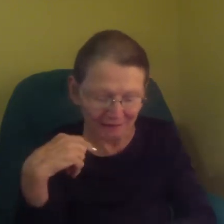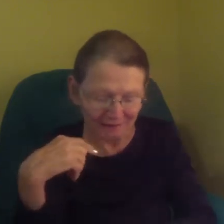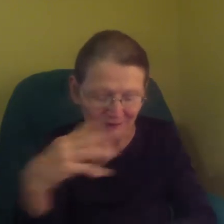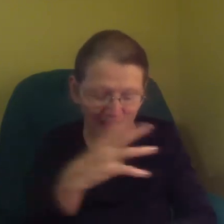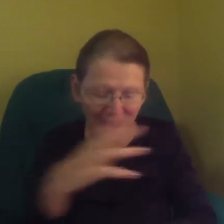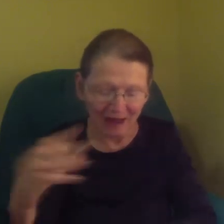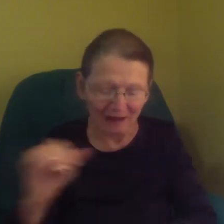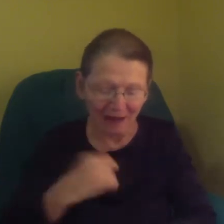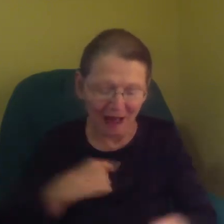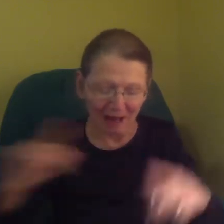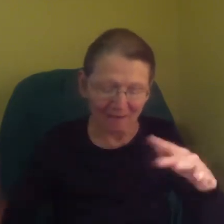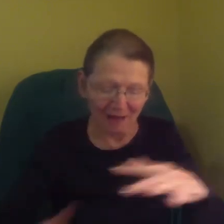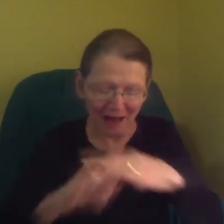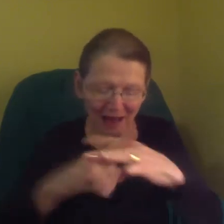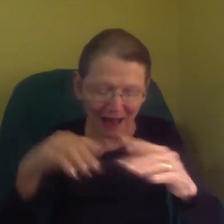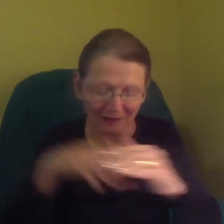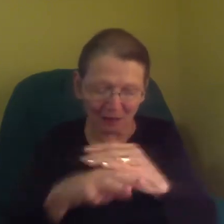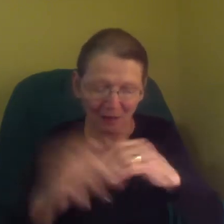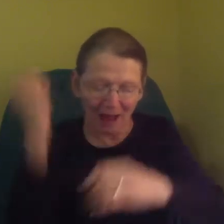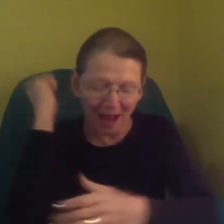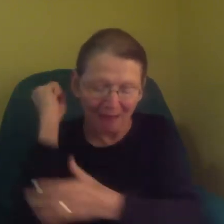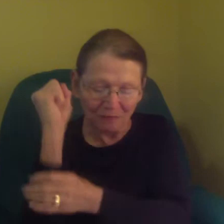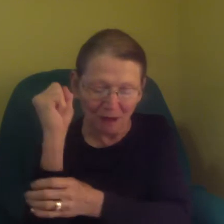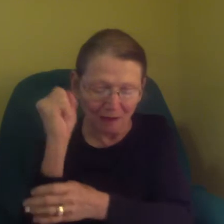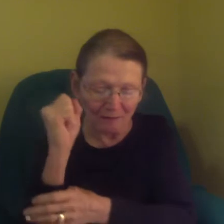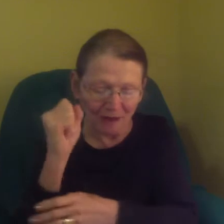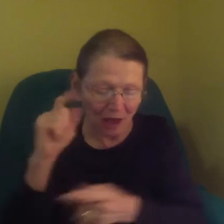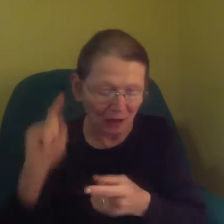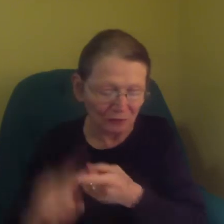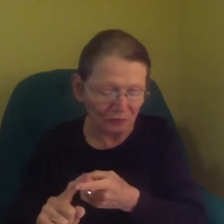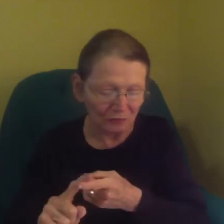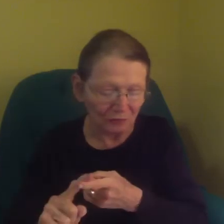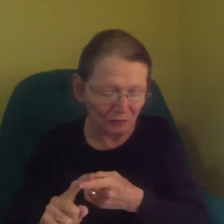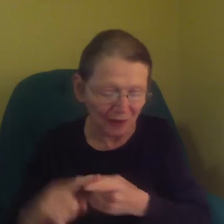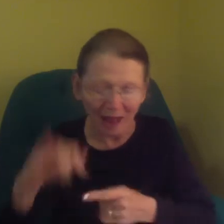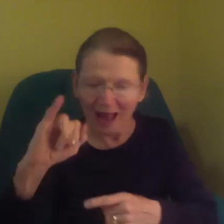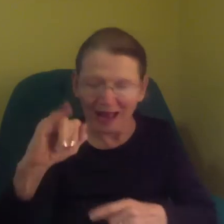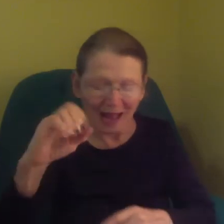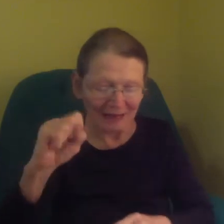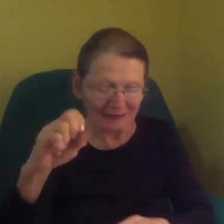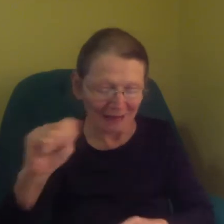At the time, I'm not runner. I am